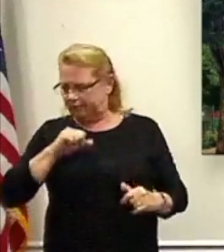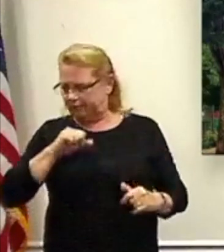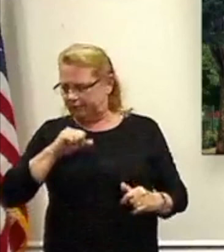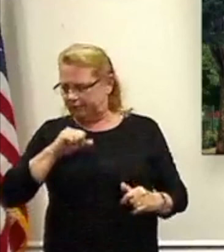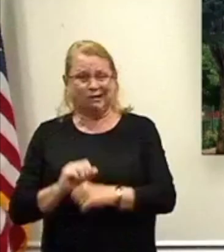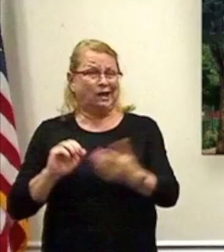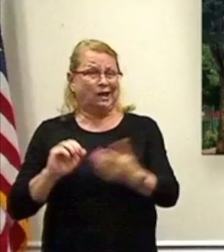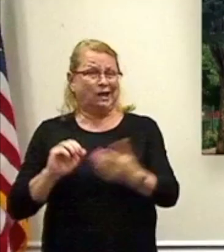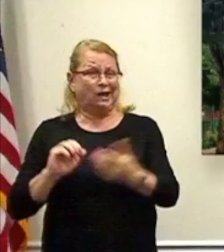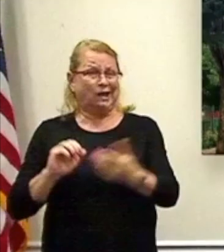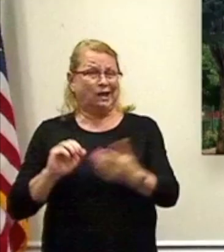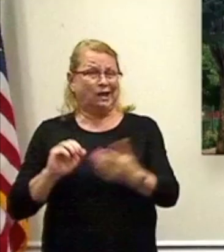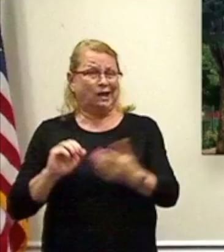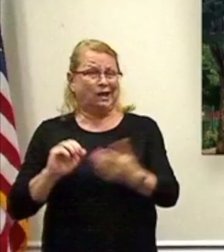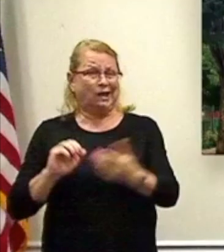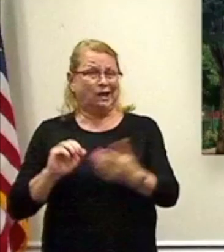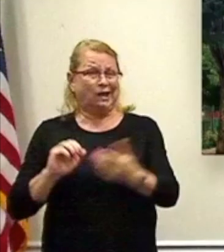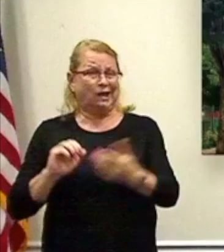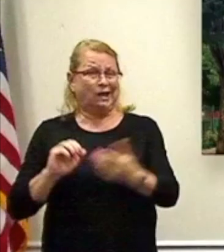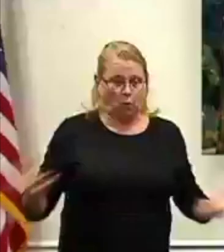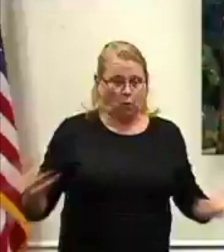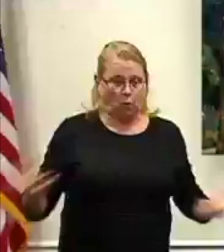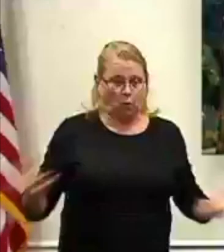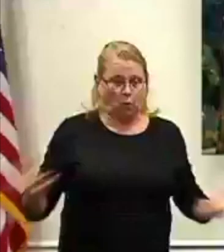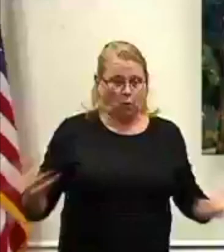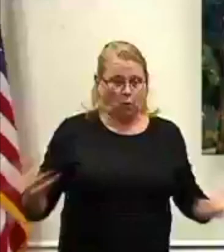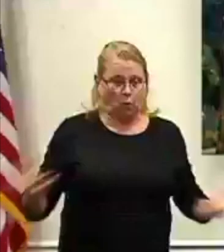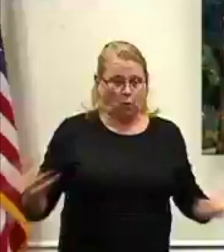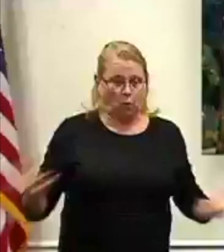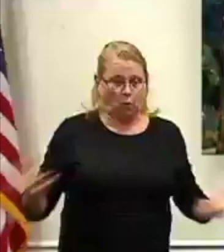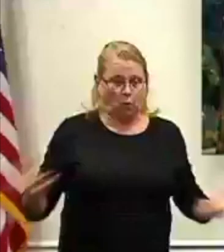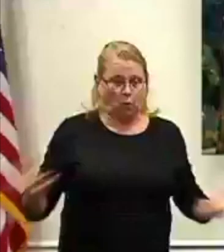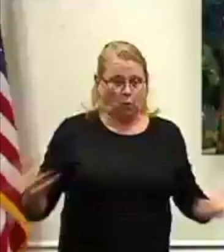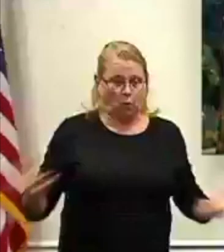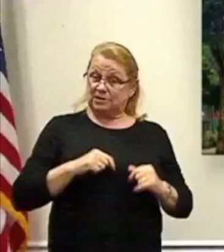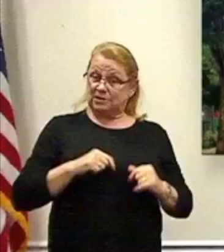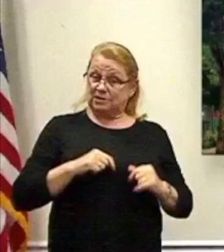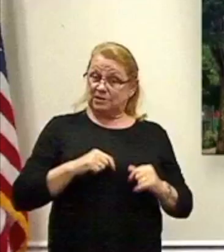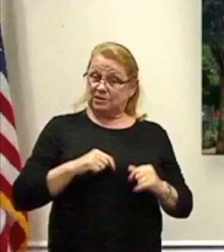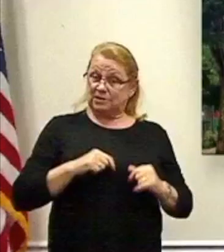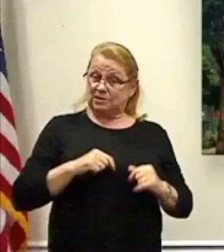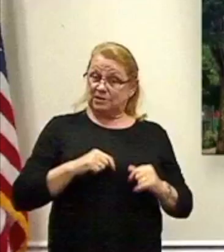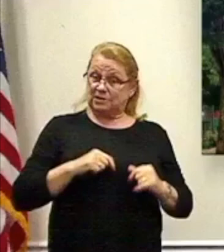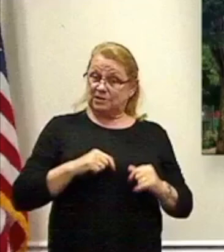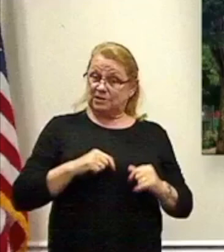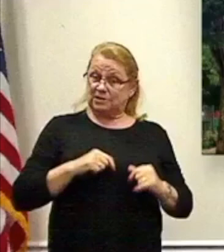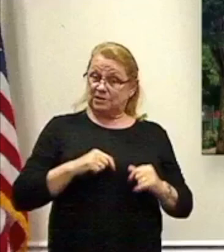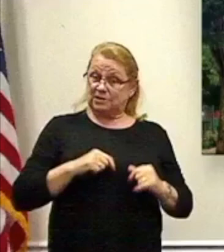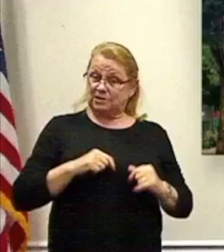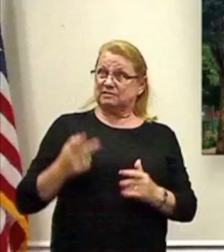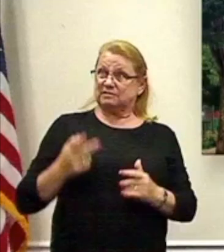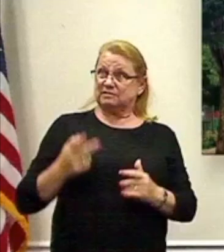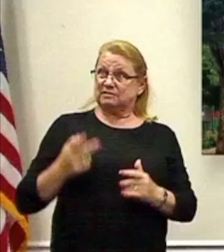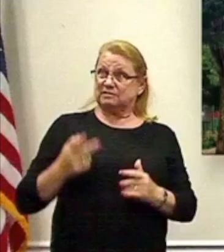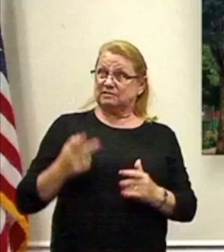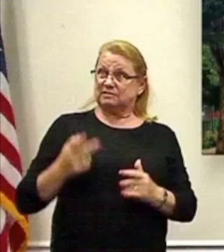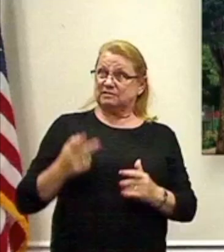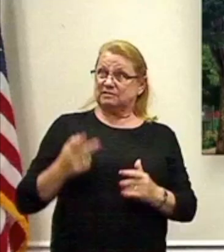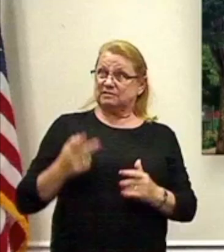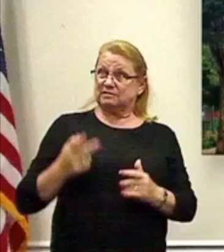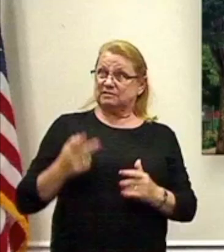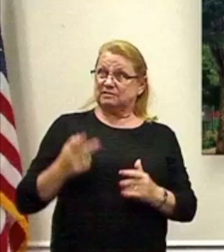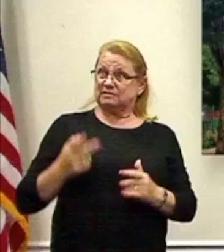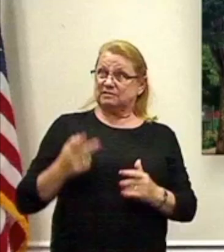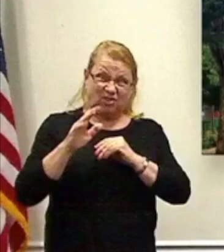roof. No question that those districts have the highest fire taxes in the country and certainly in the